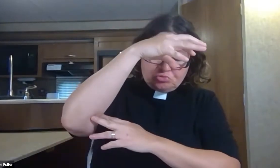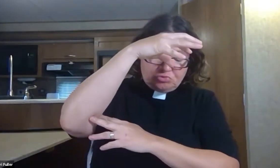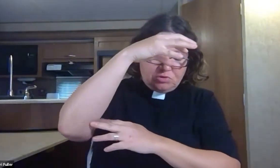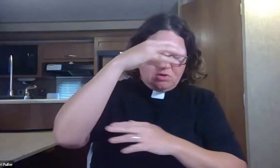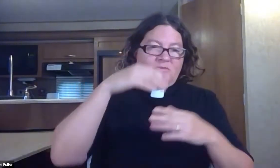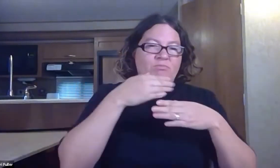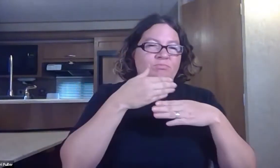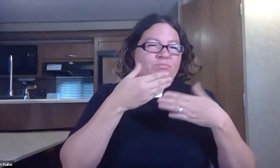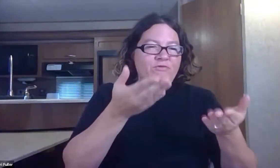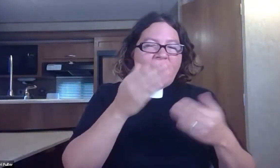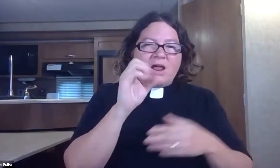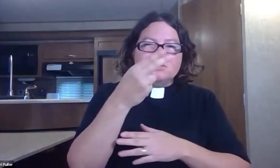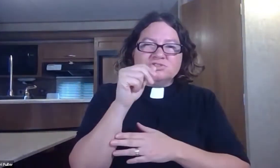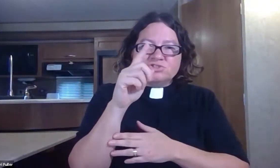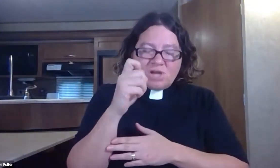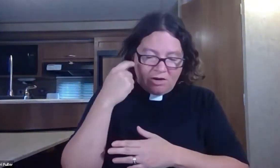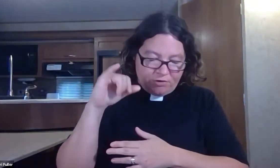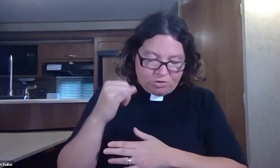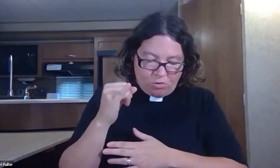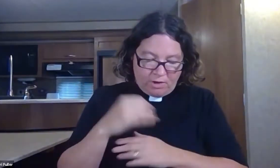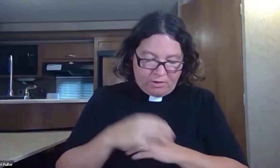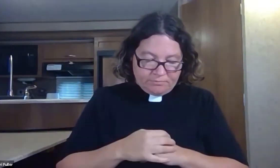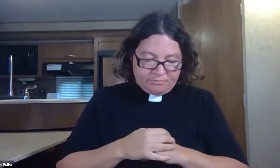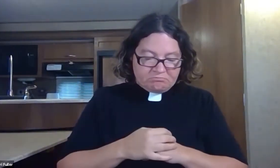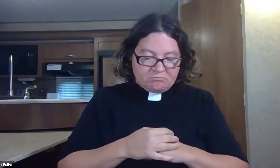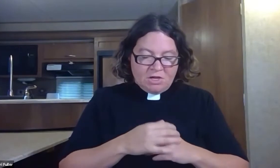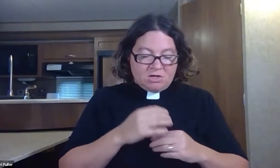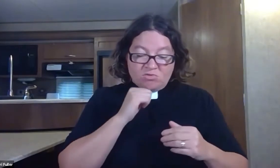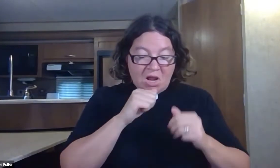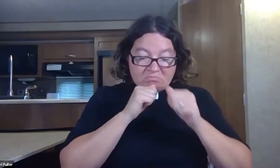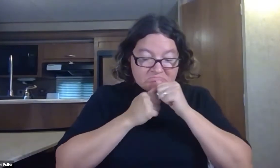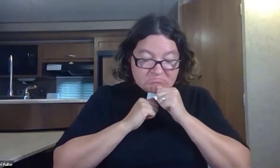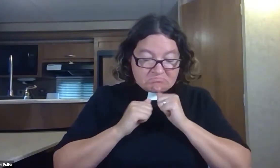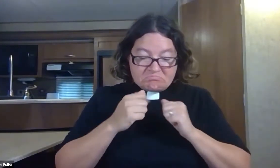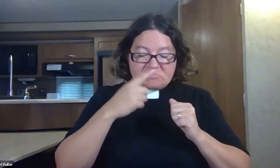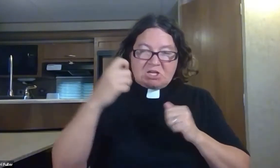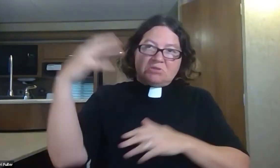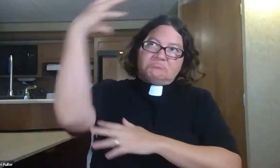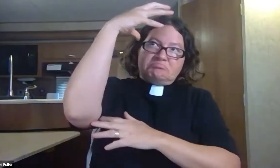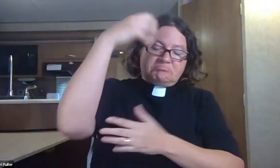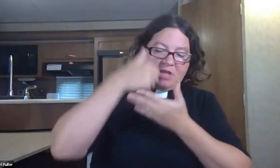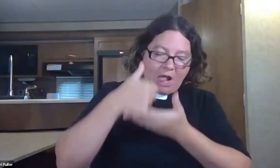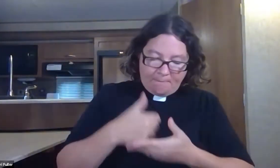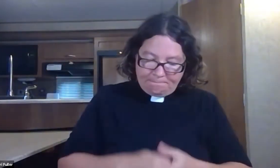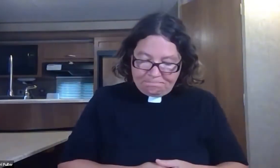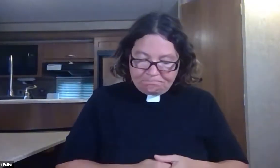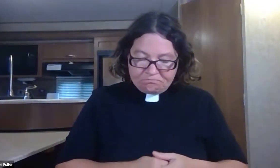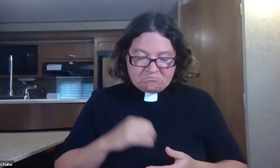providing shade for his head, and saving him from his misery. Jonah was very happy about the shrub.